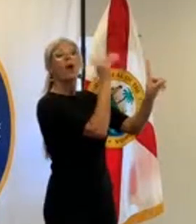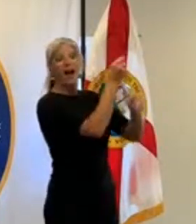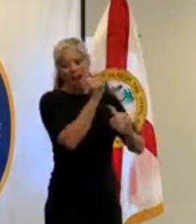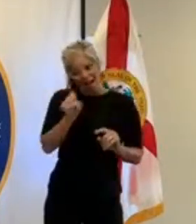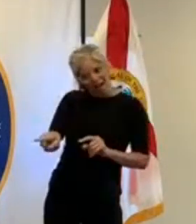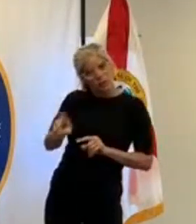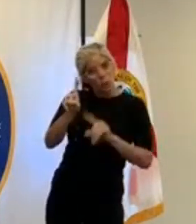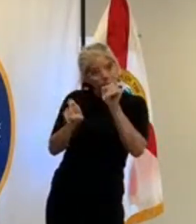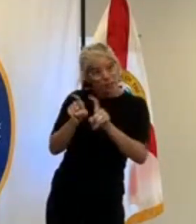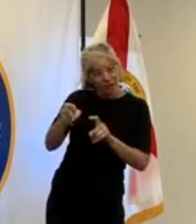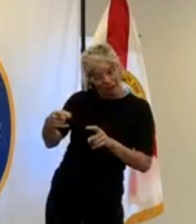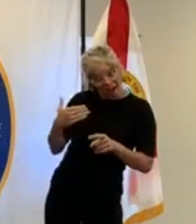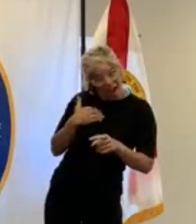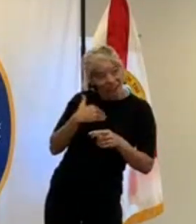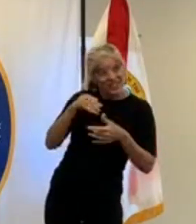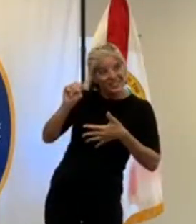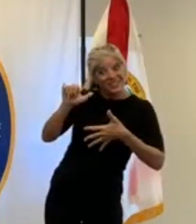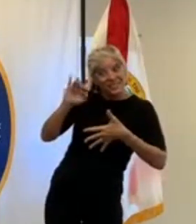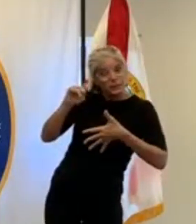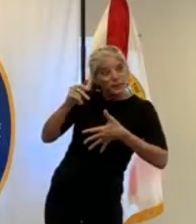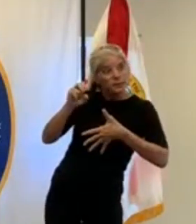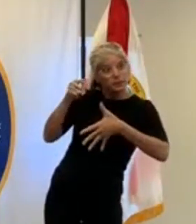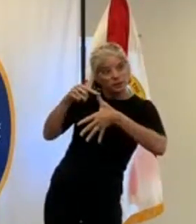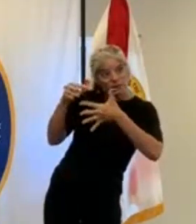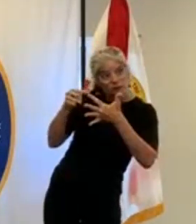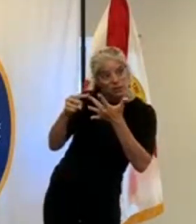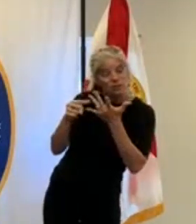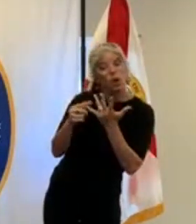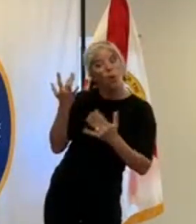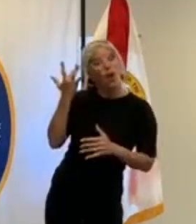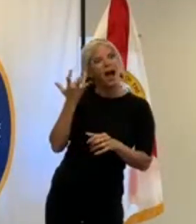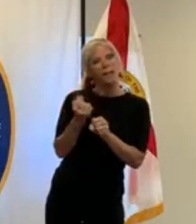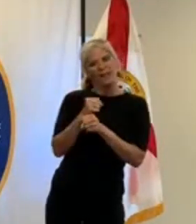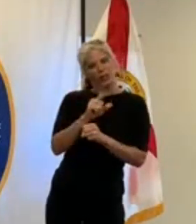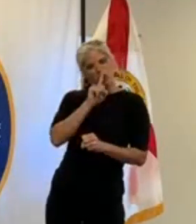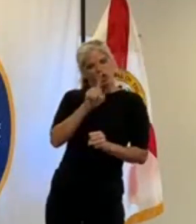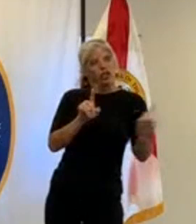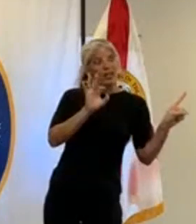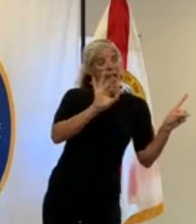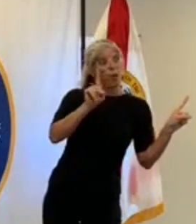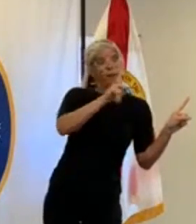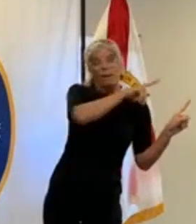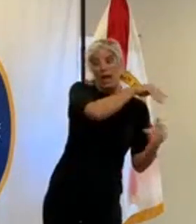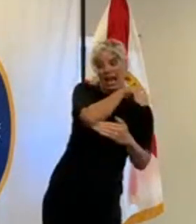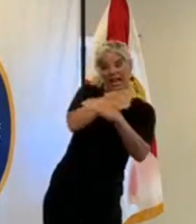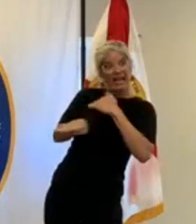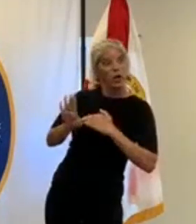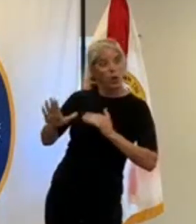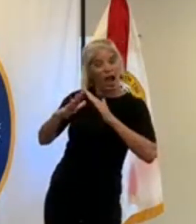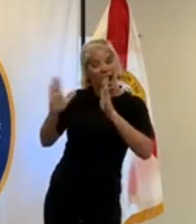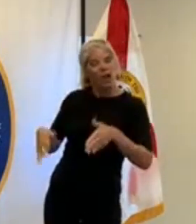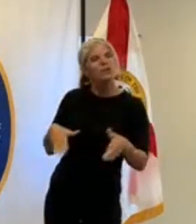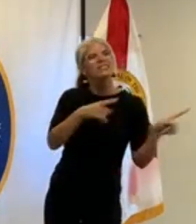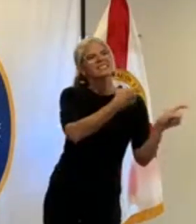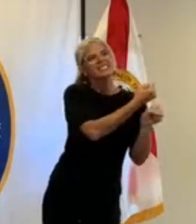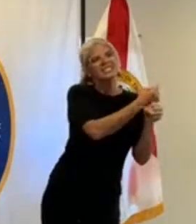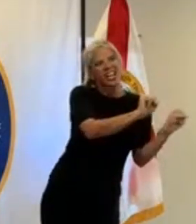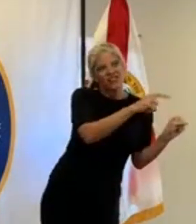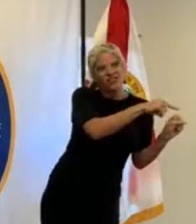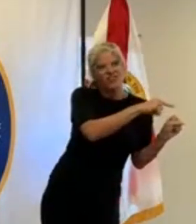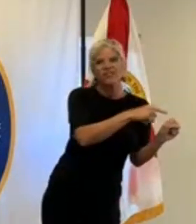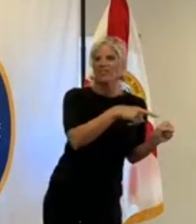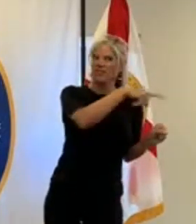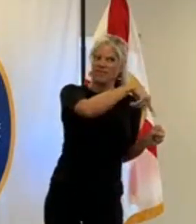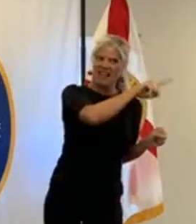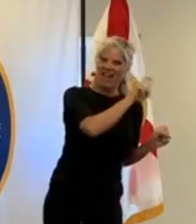as far as to help them be able to respond to you and it also allows our first responders to have PPE on to